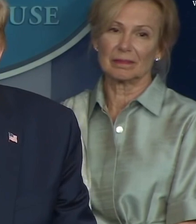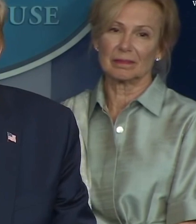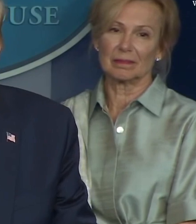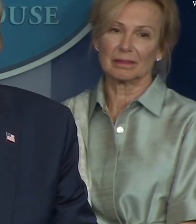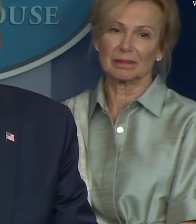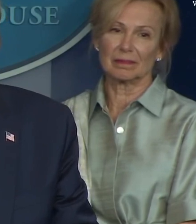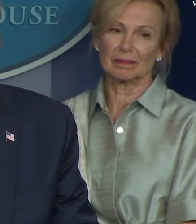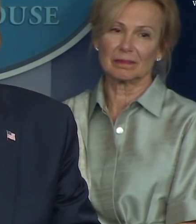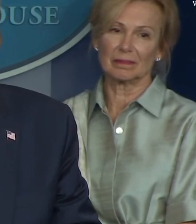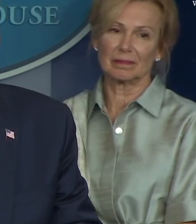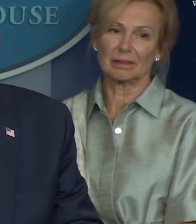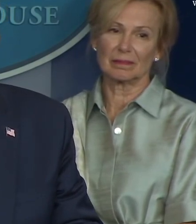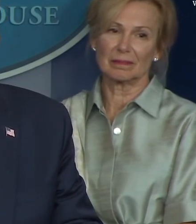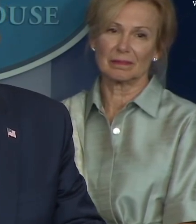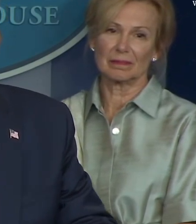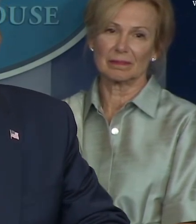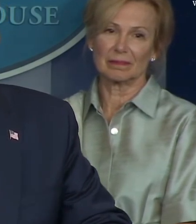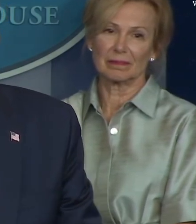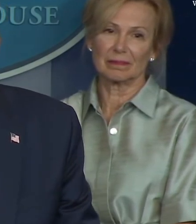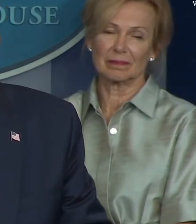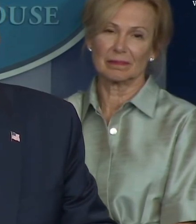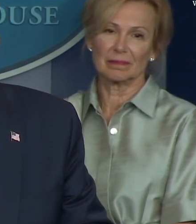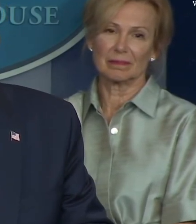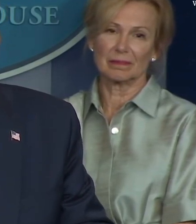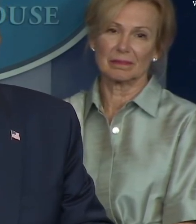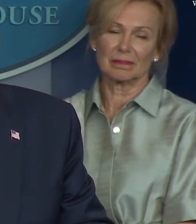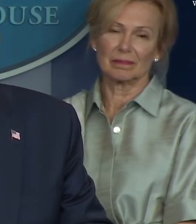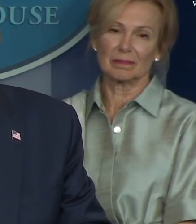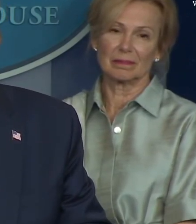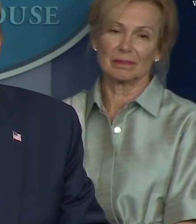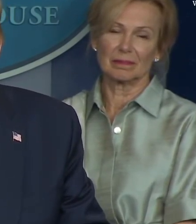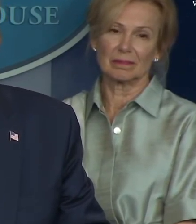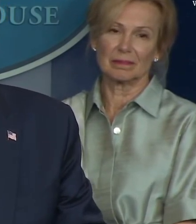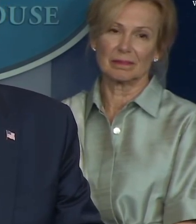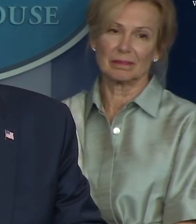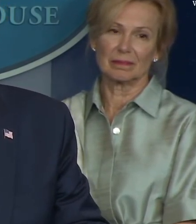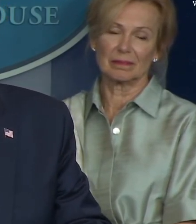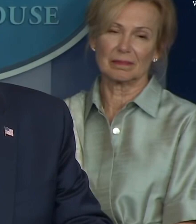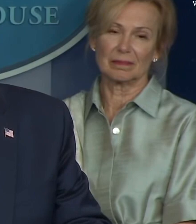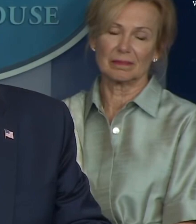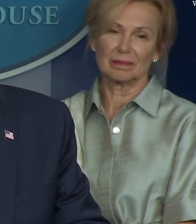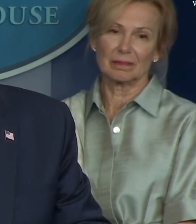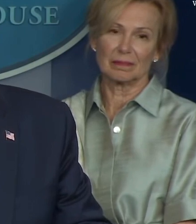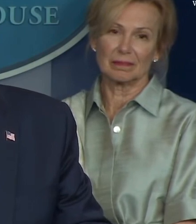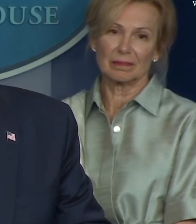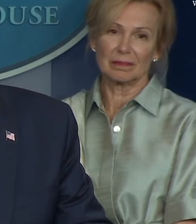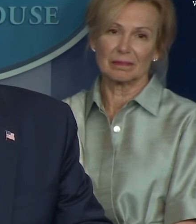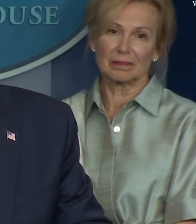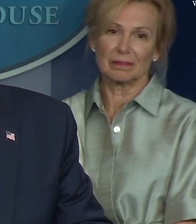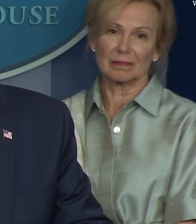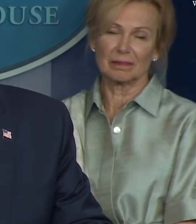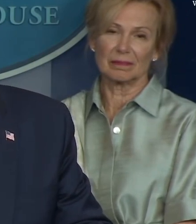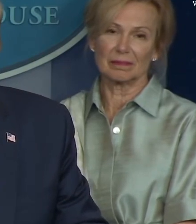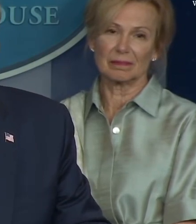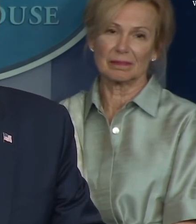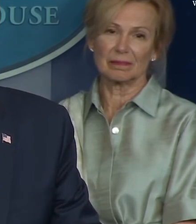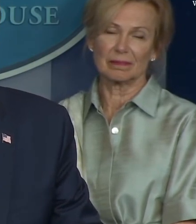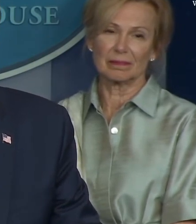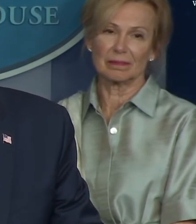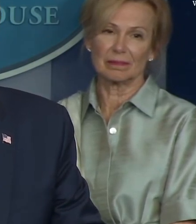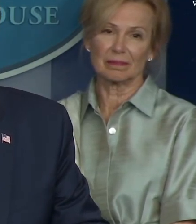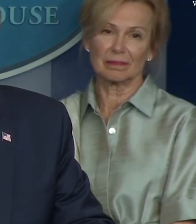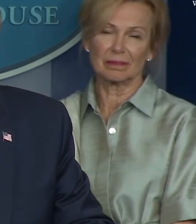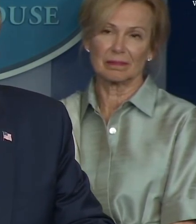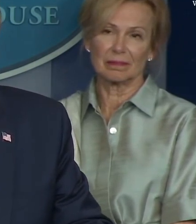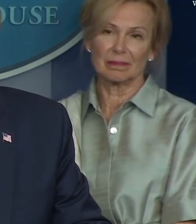terrible reporter. That's what I say. Go ahead. I think a very nasty question, and I think it's a very bad signal that you're putting out to the